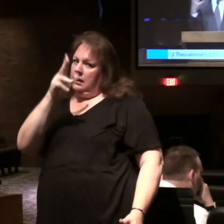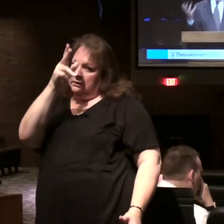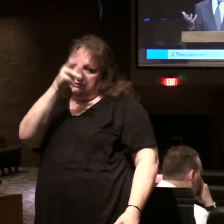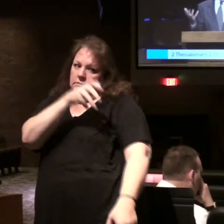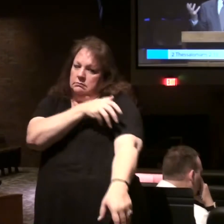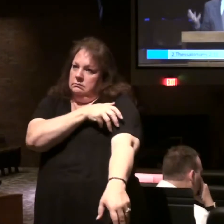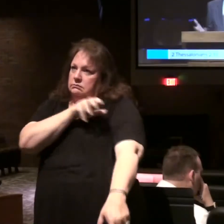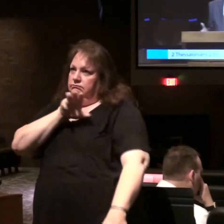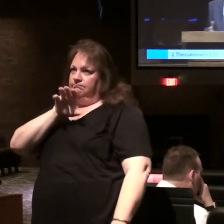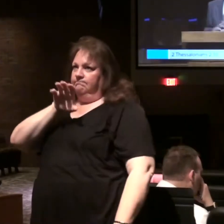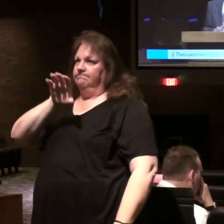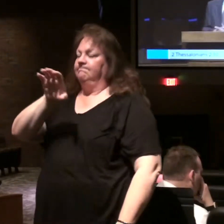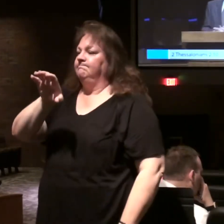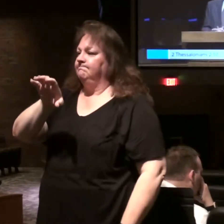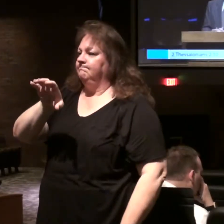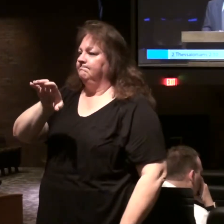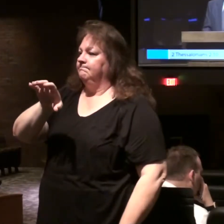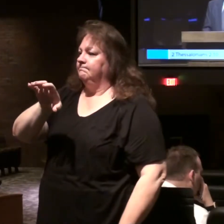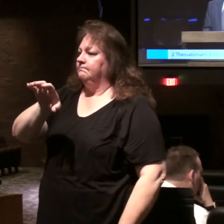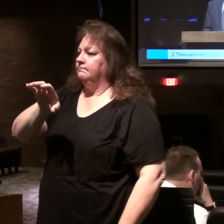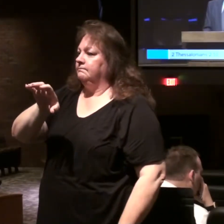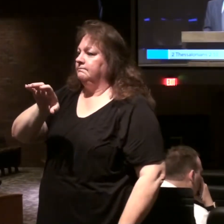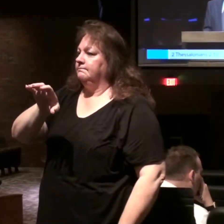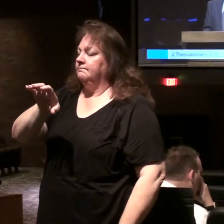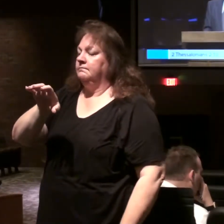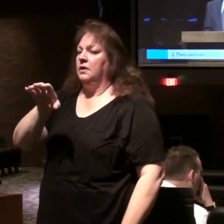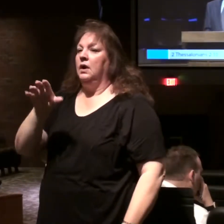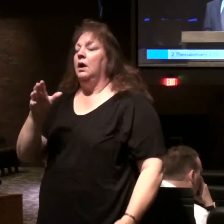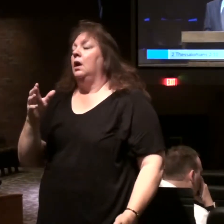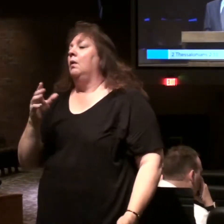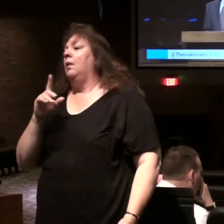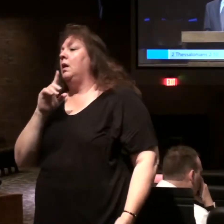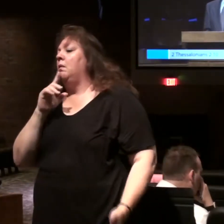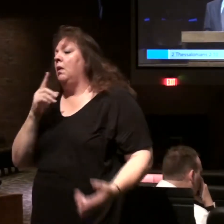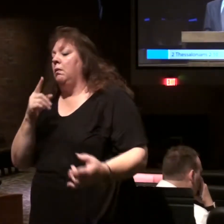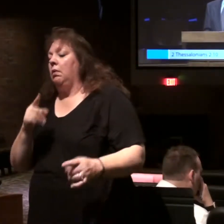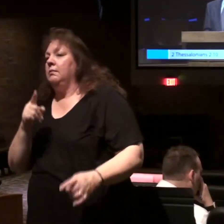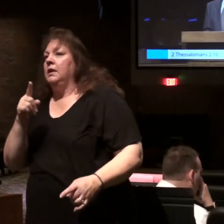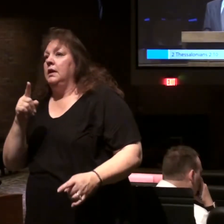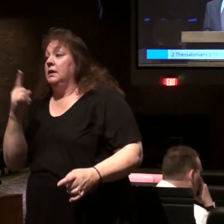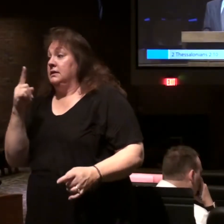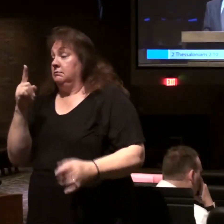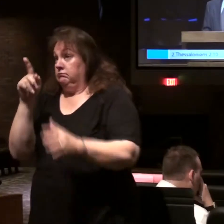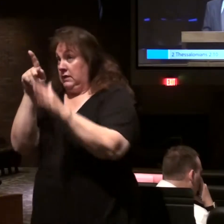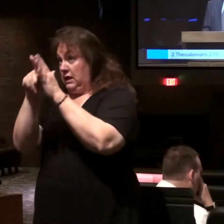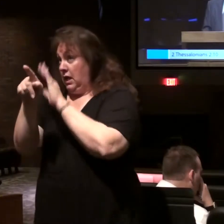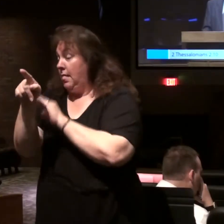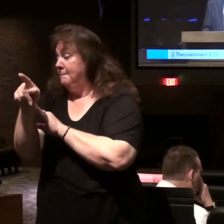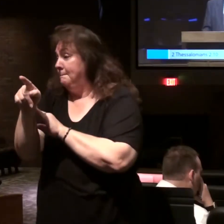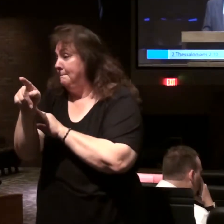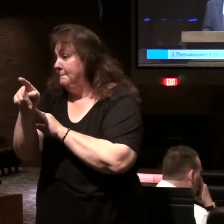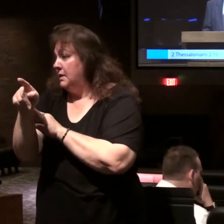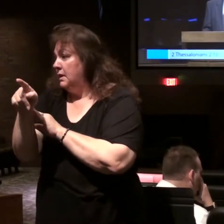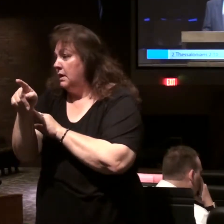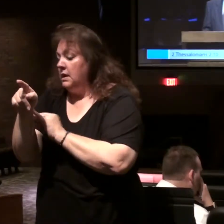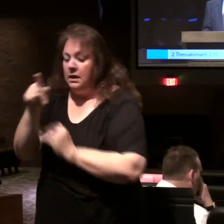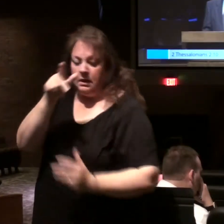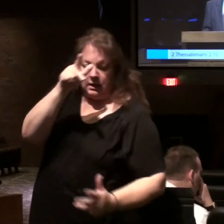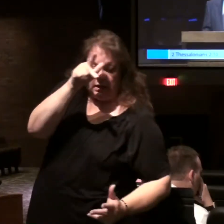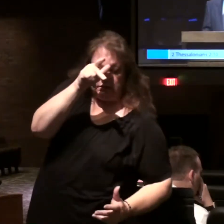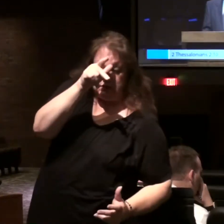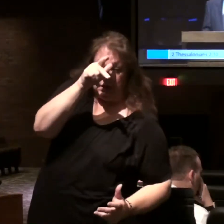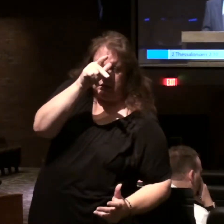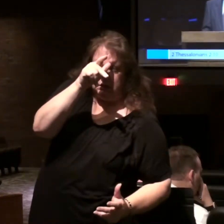empowered well I project that well what really happens is he's killed and then Satan